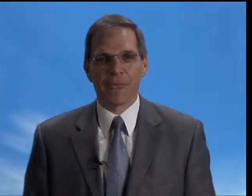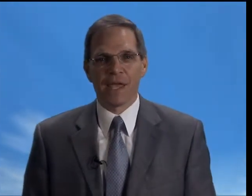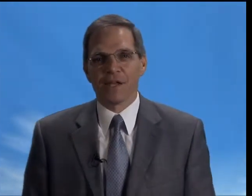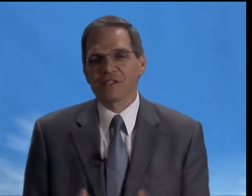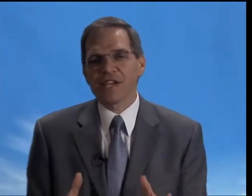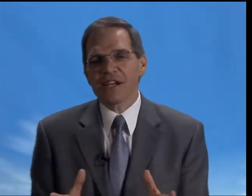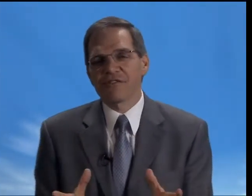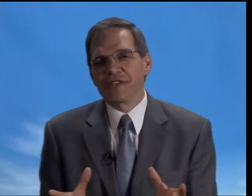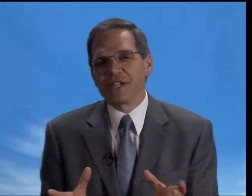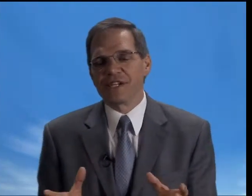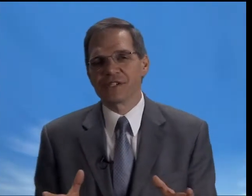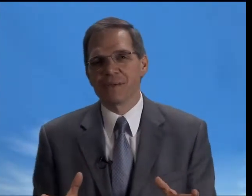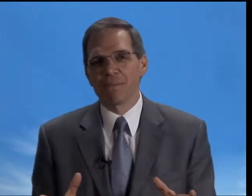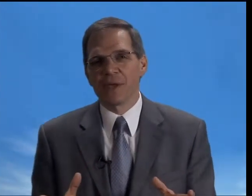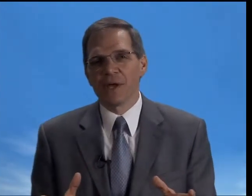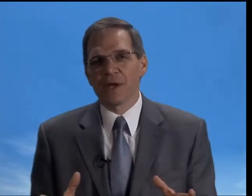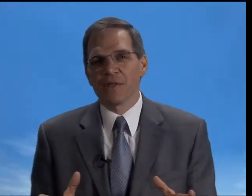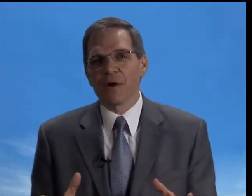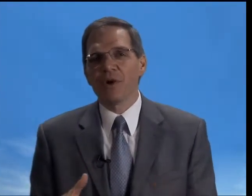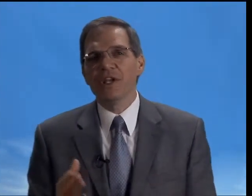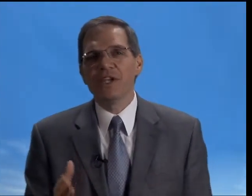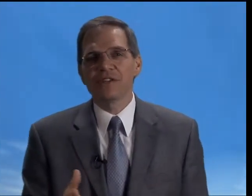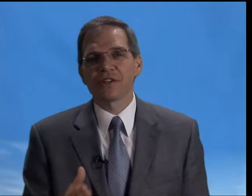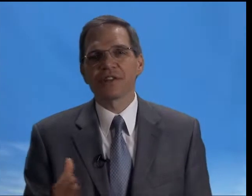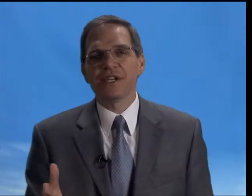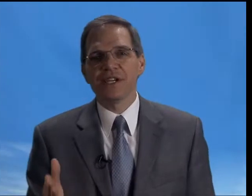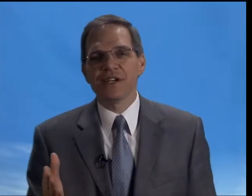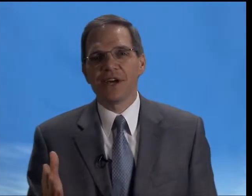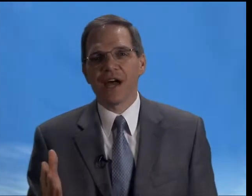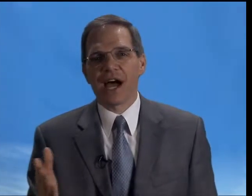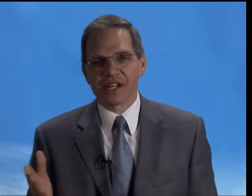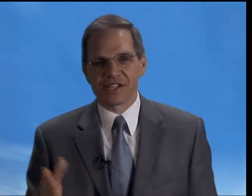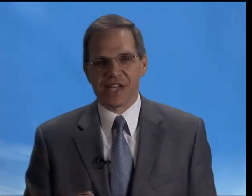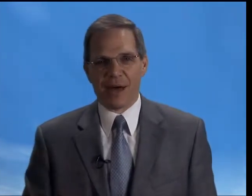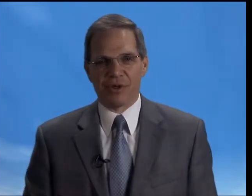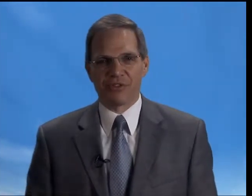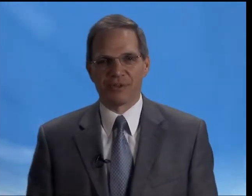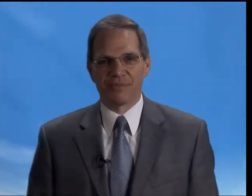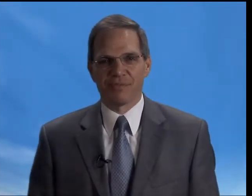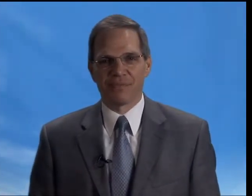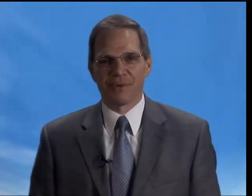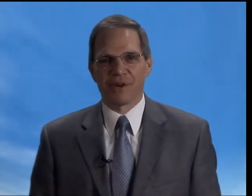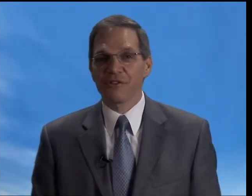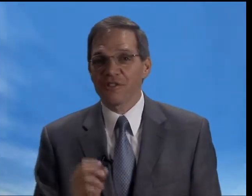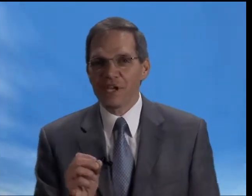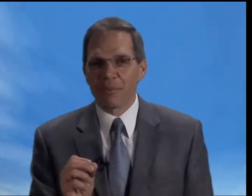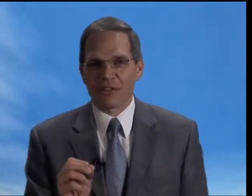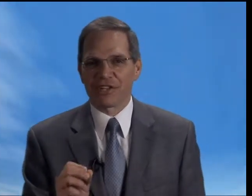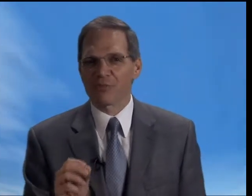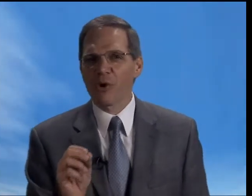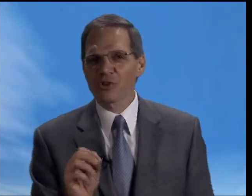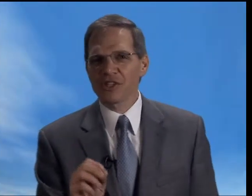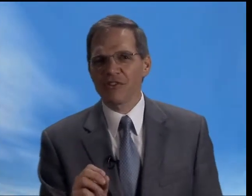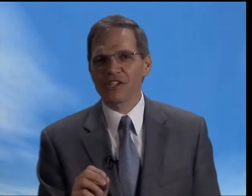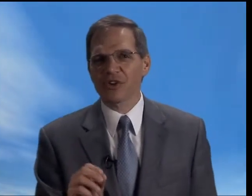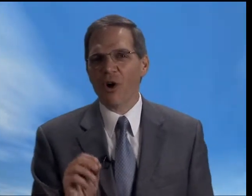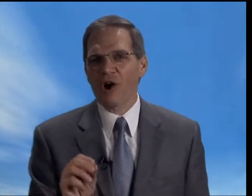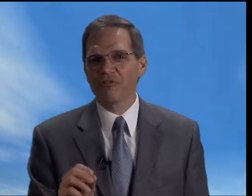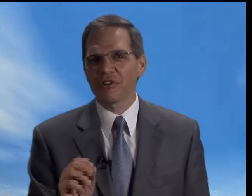The second thing is that we need to lead out of Sabbath. Think about this. Most of us often